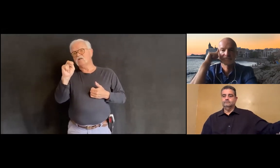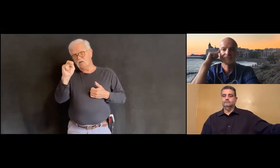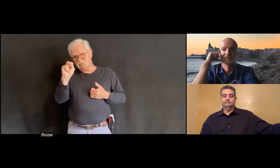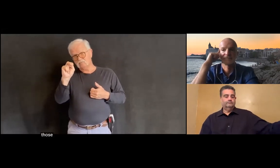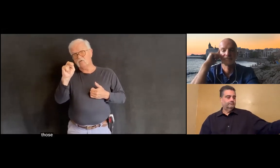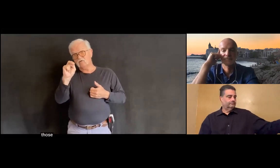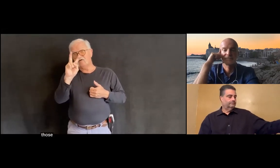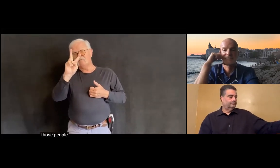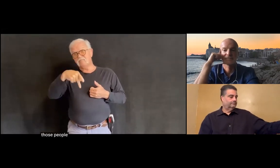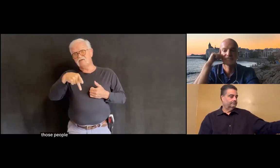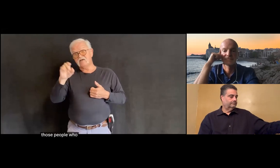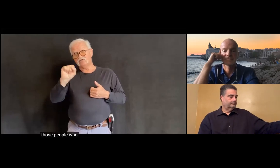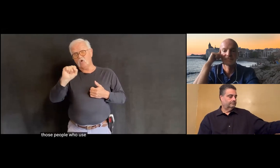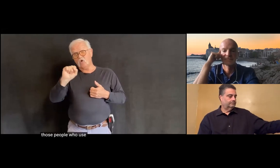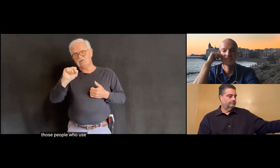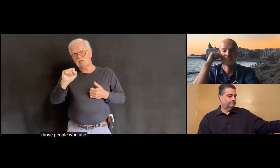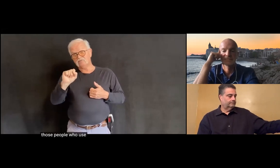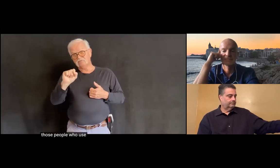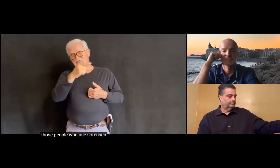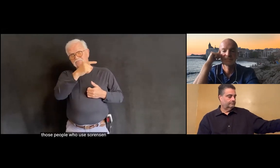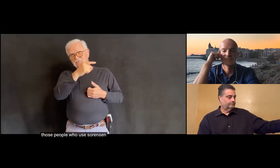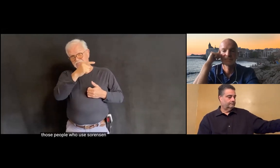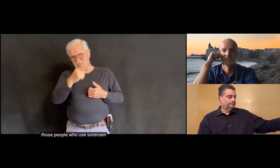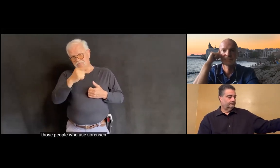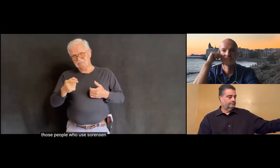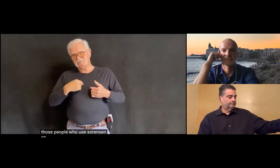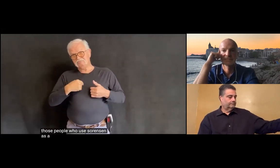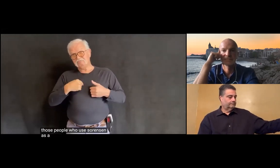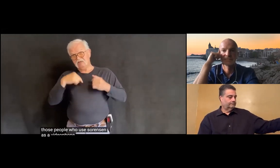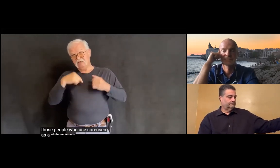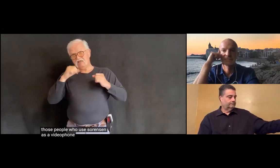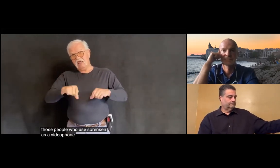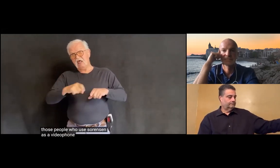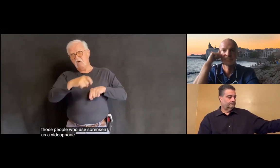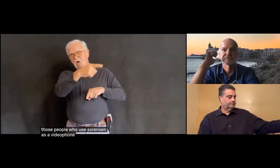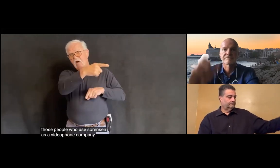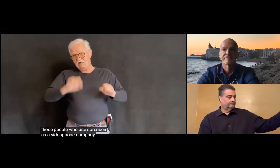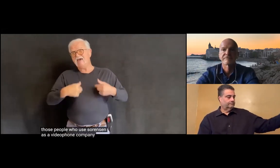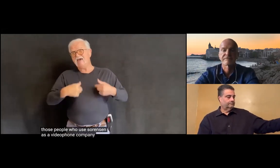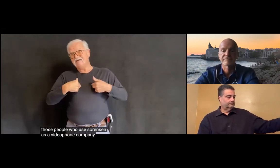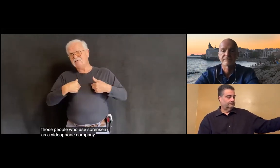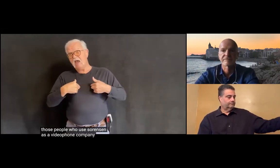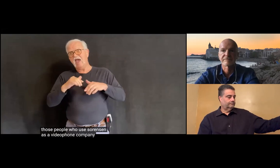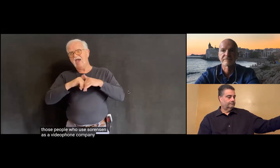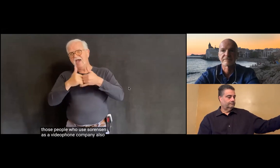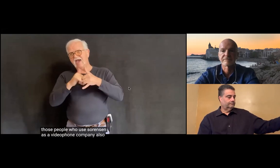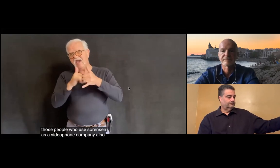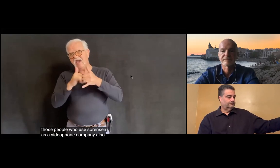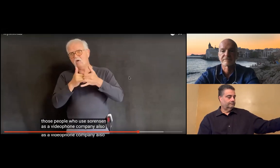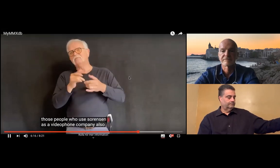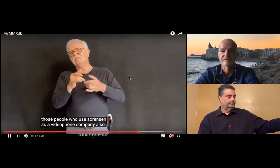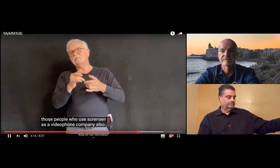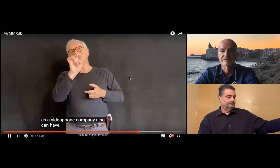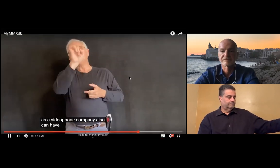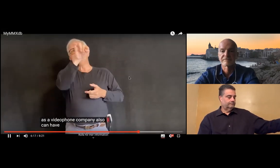So, the people who use Sorenson as a video phone company also can